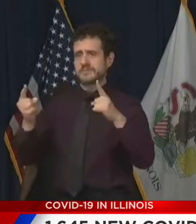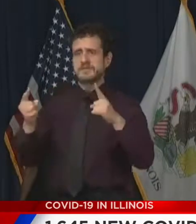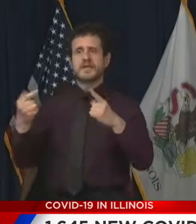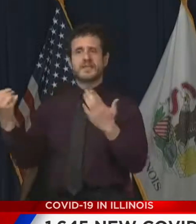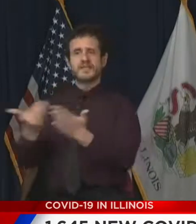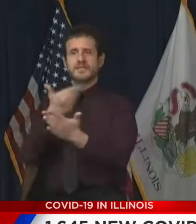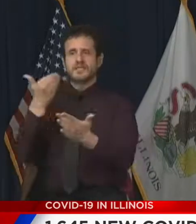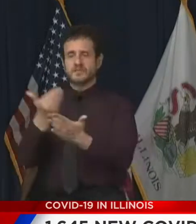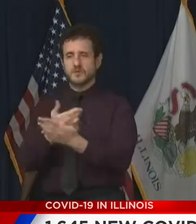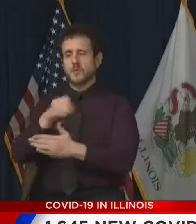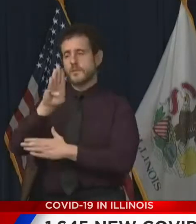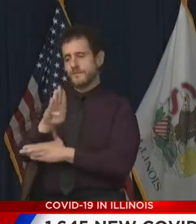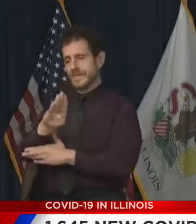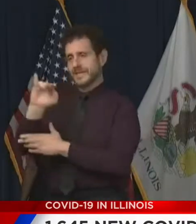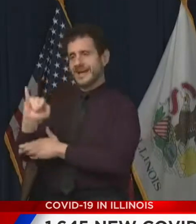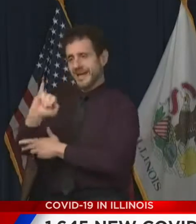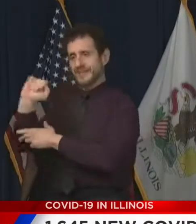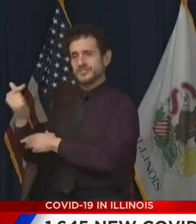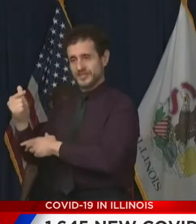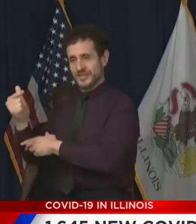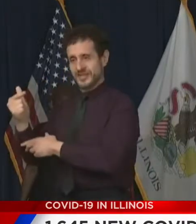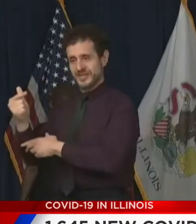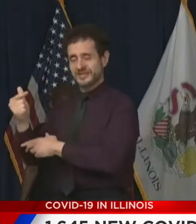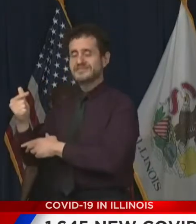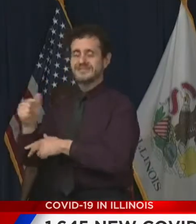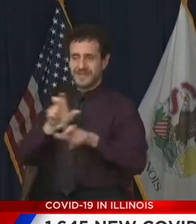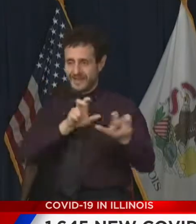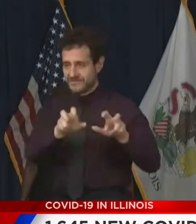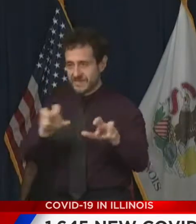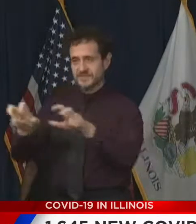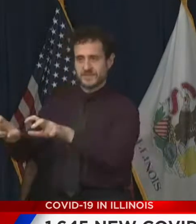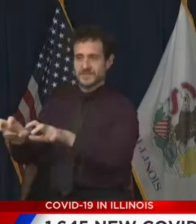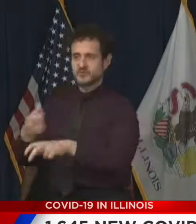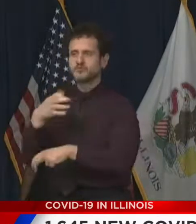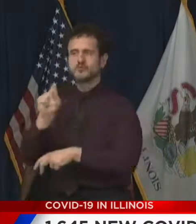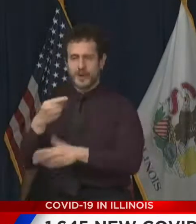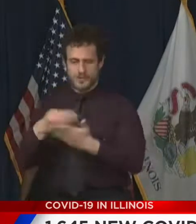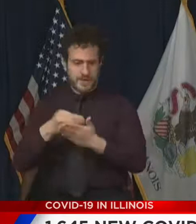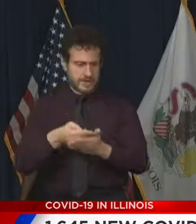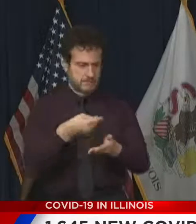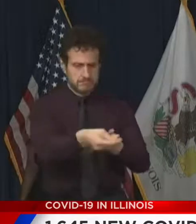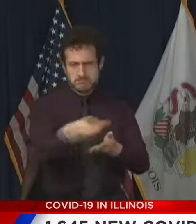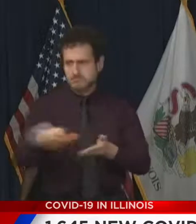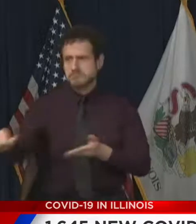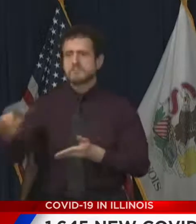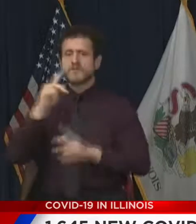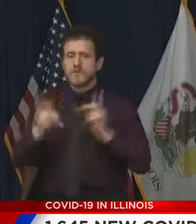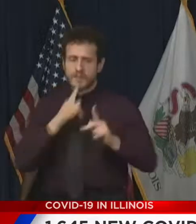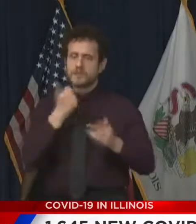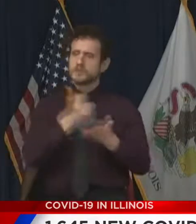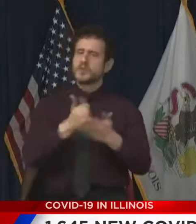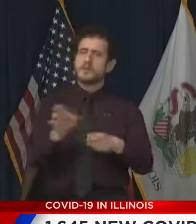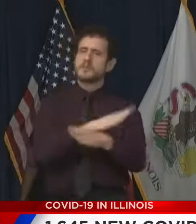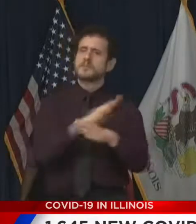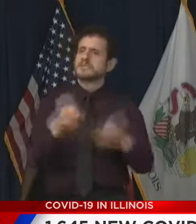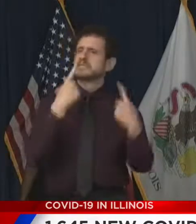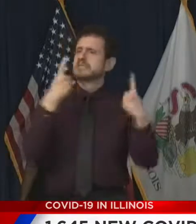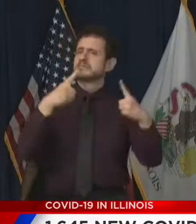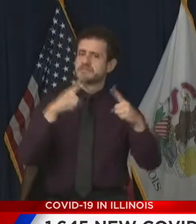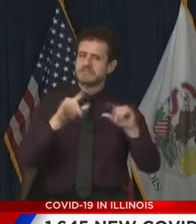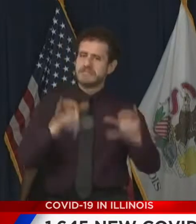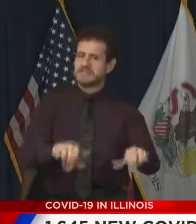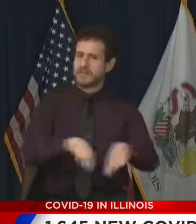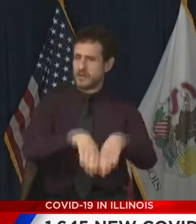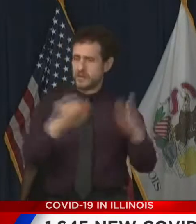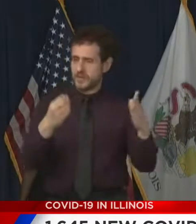of BIG, or BIG, as we affectionately call the program, grants. And I think it's fitting that we're making this announcement with